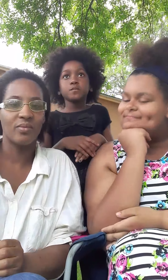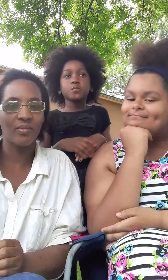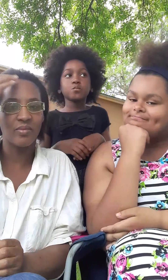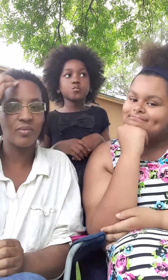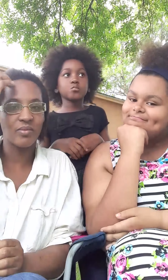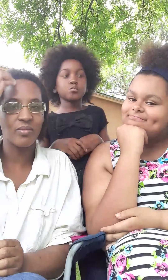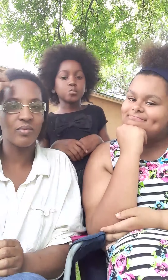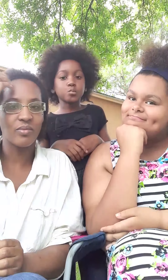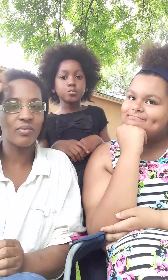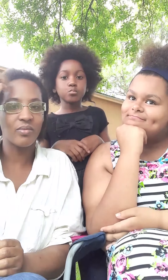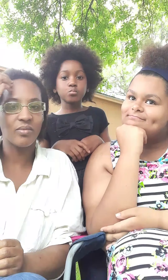Part 1